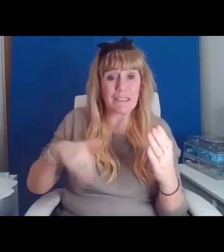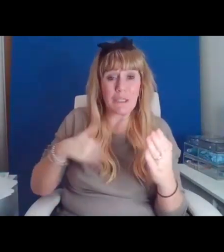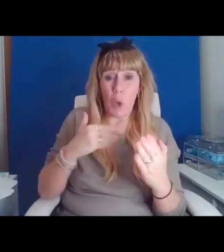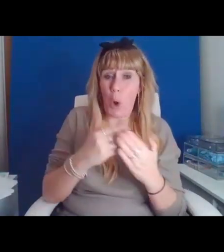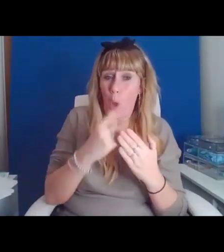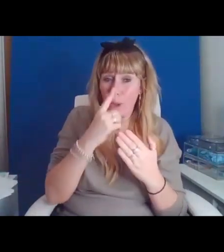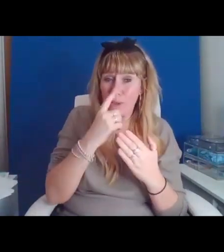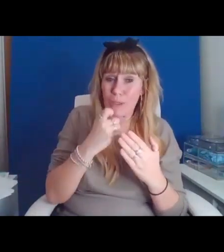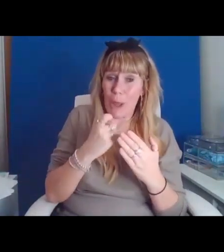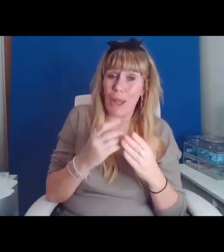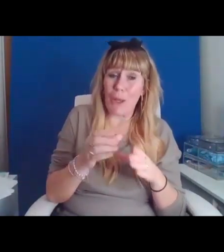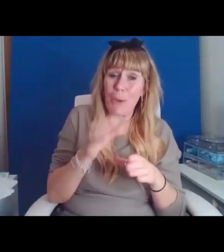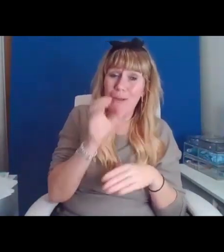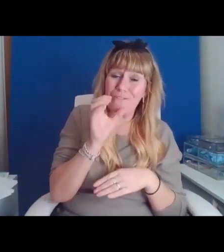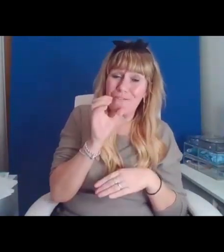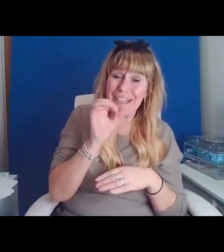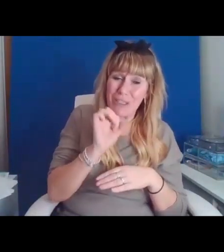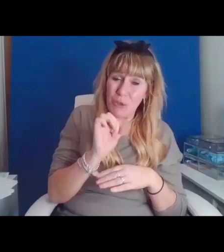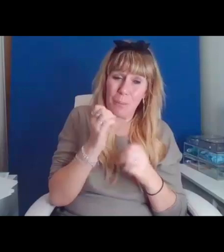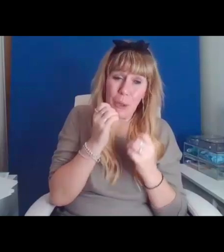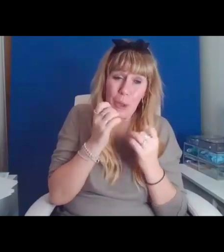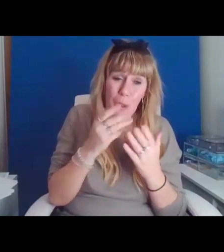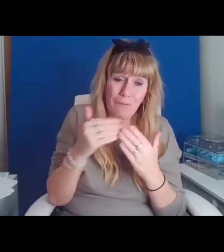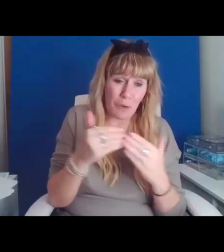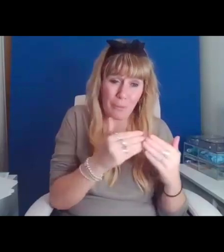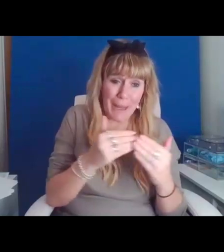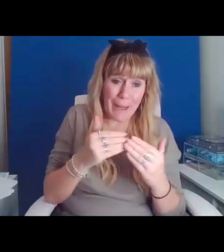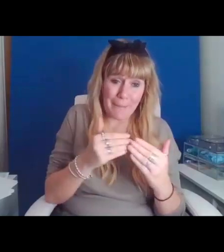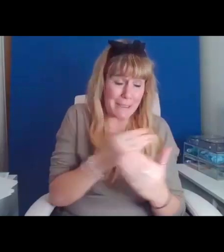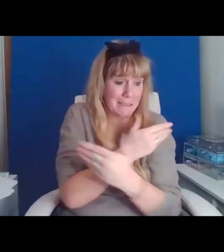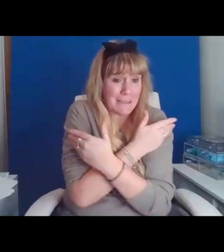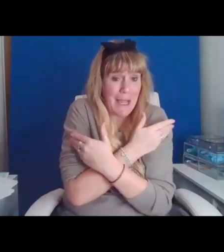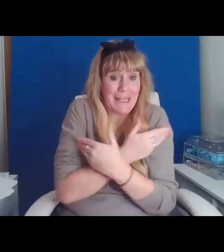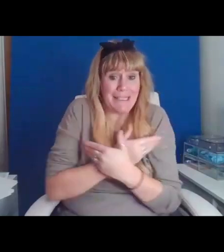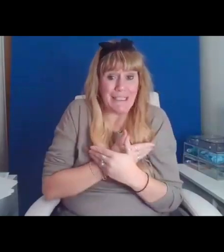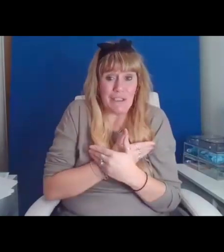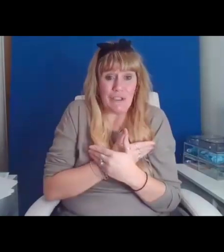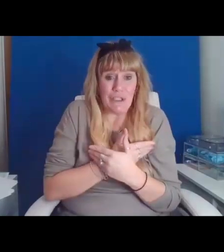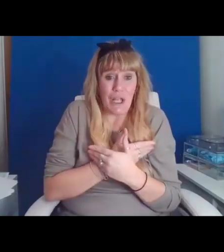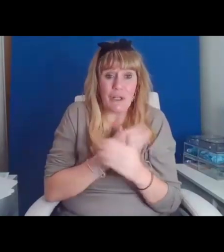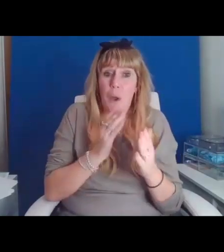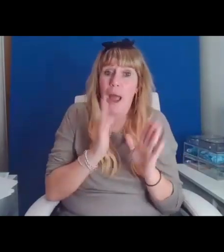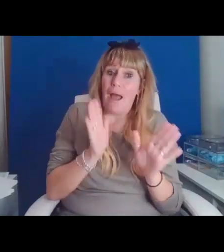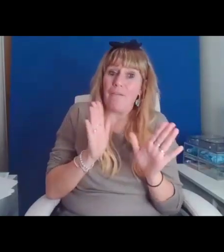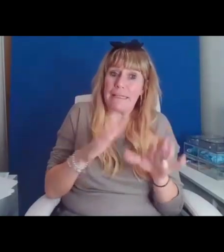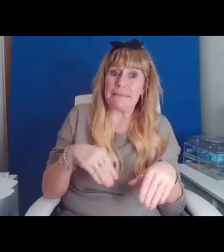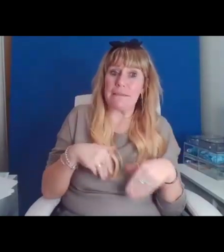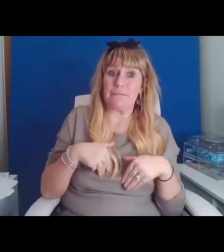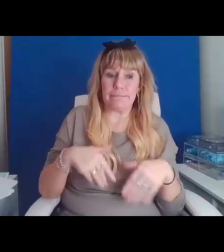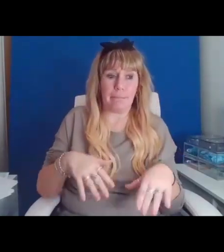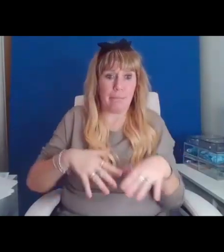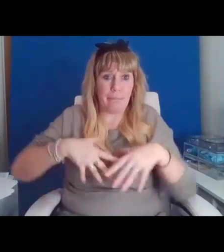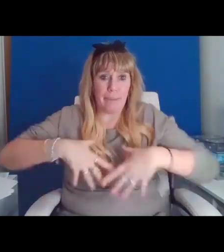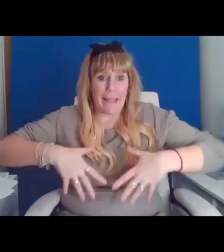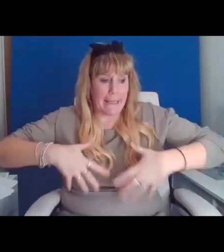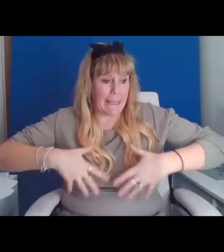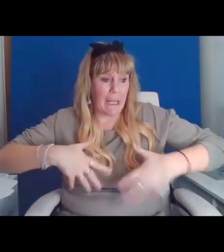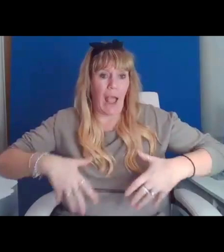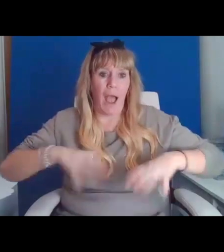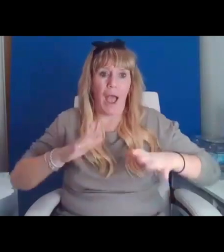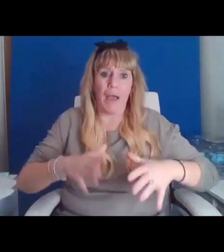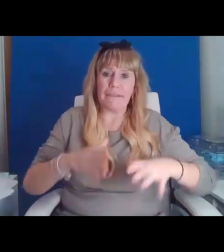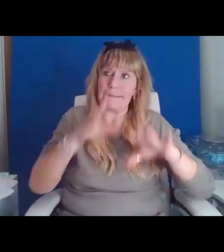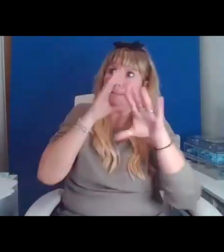Tied T-shirts and pride now, no more baggy layers and having to pass in a binary world. So